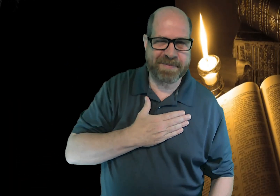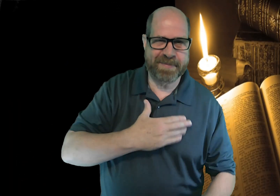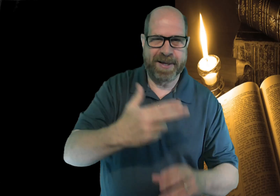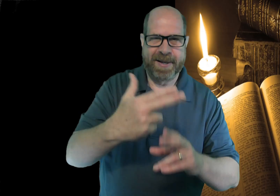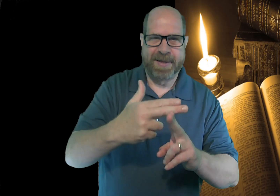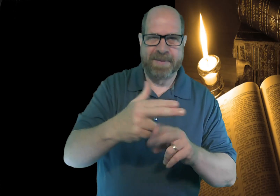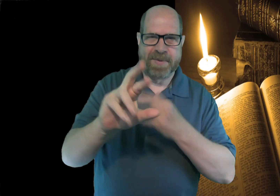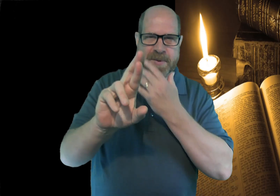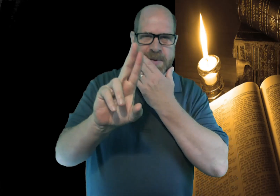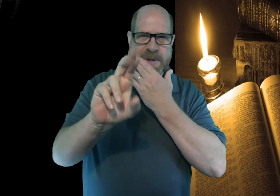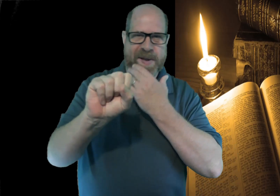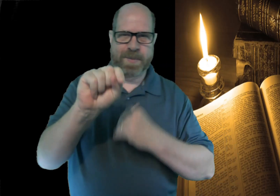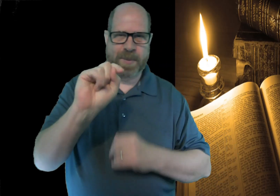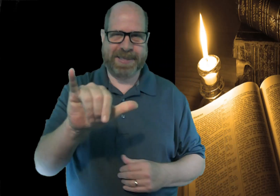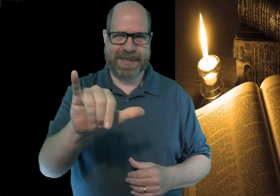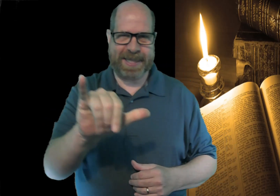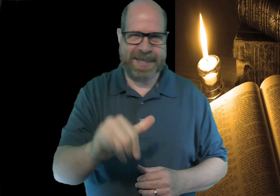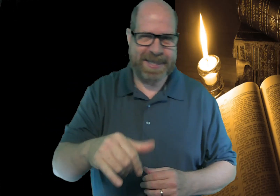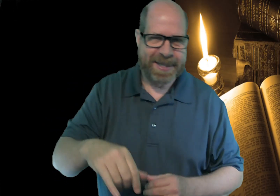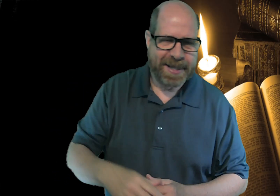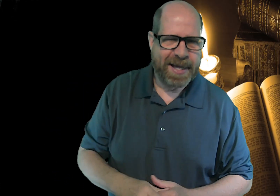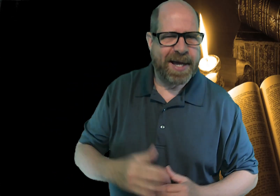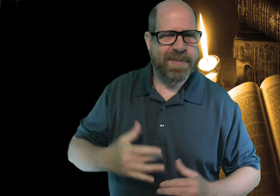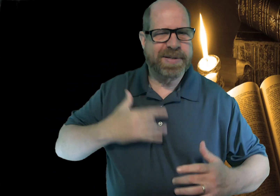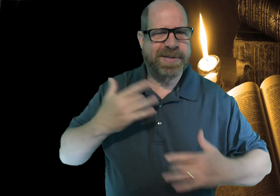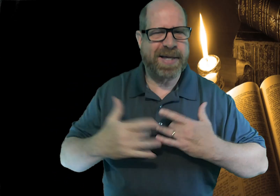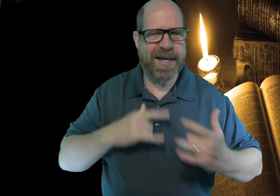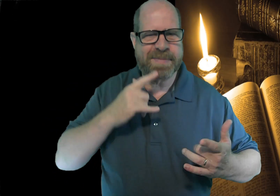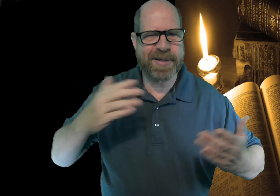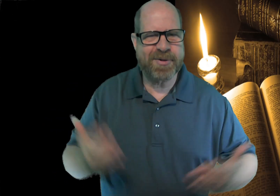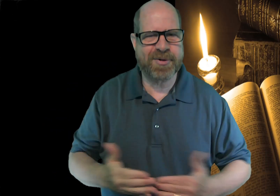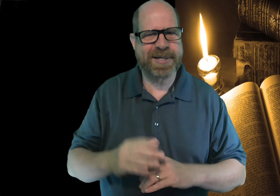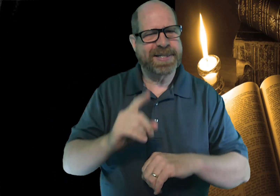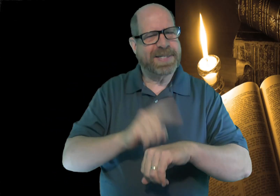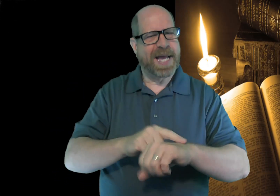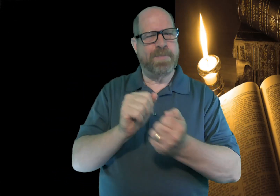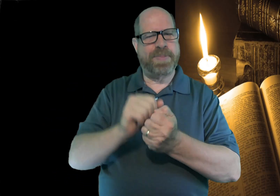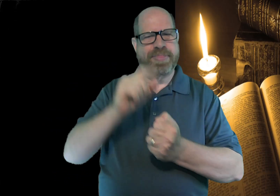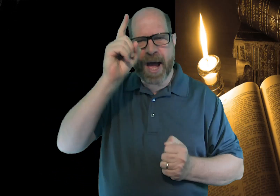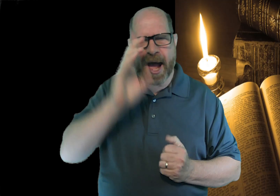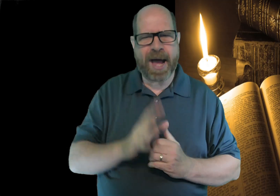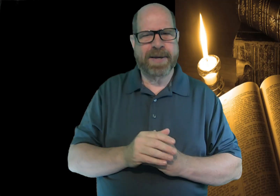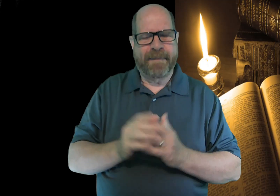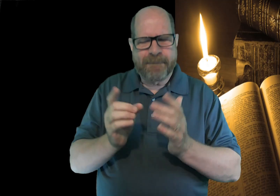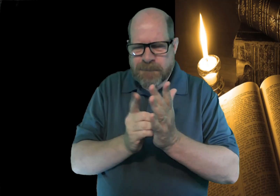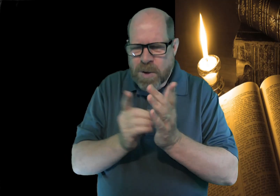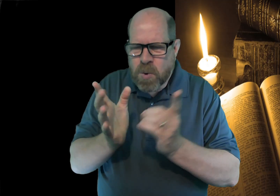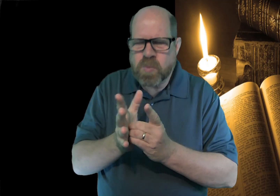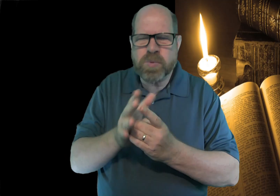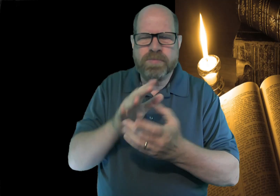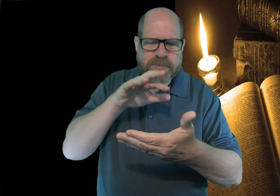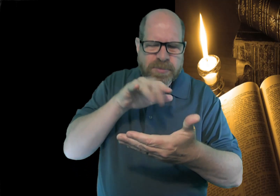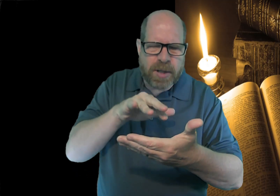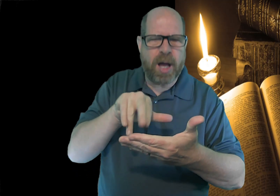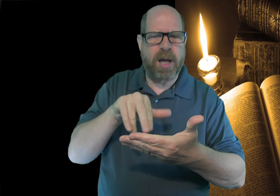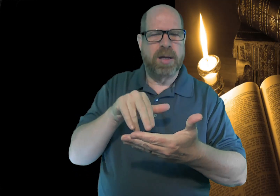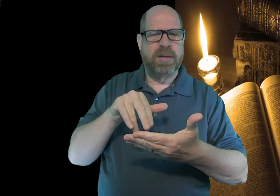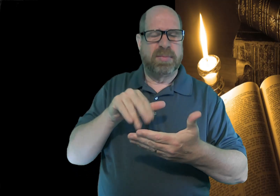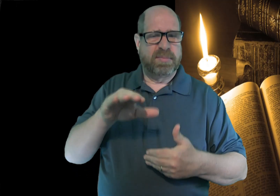Hello, my name is Rusty. I'm excited to be here for our time with God, our devotional that